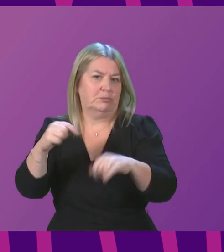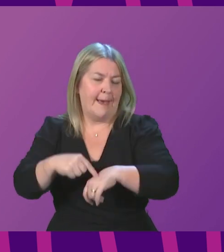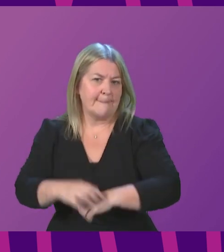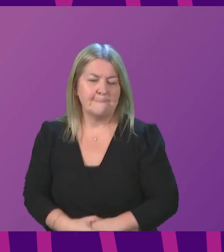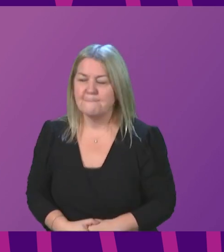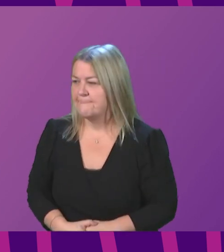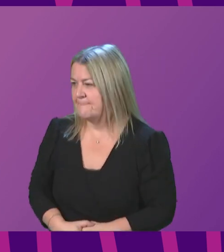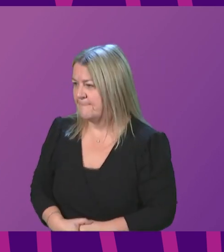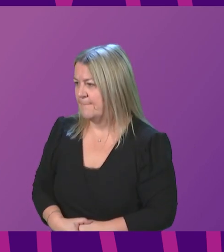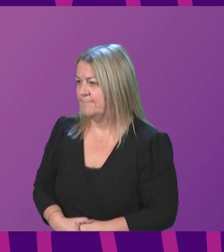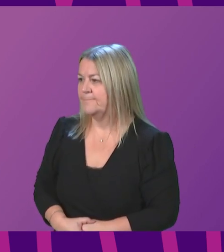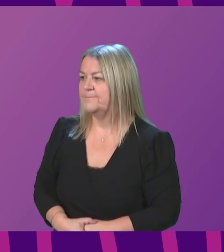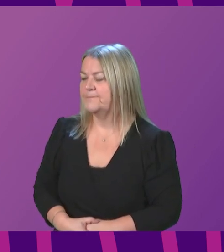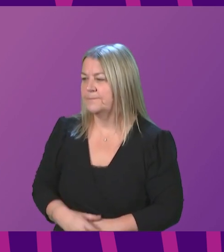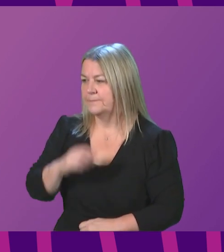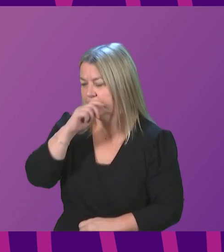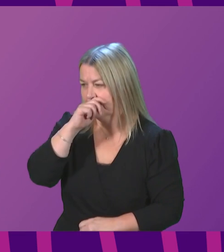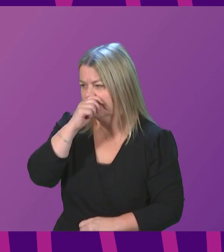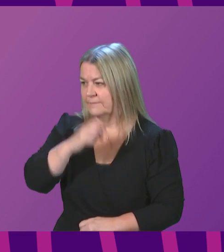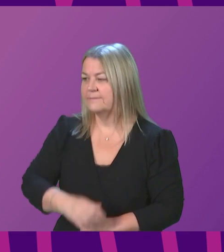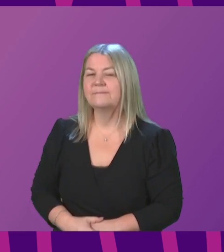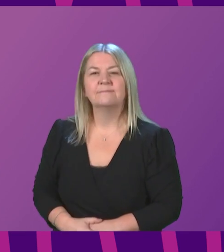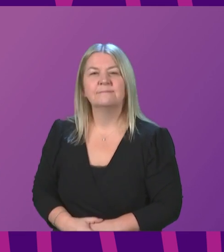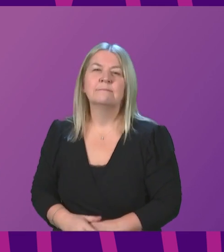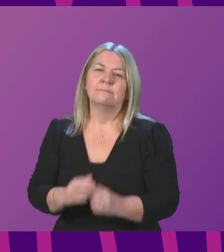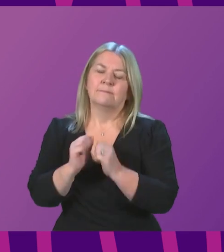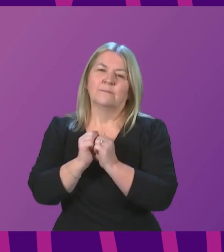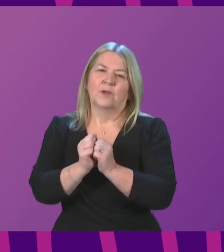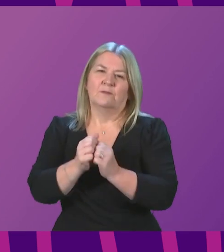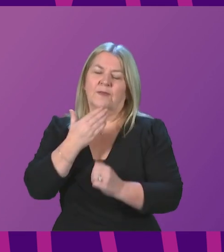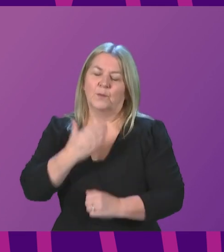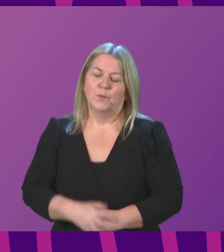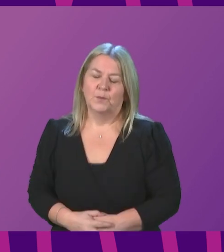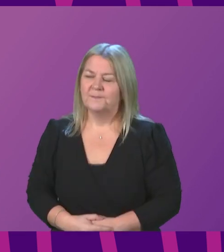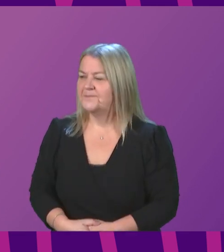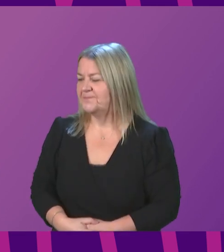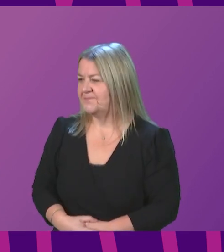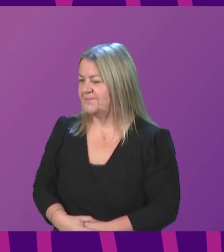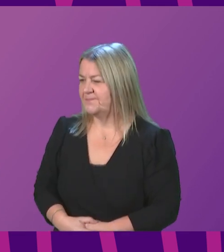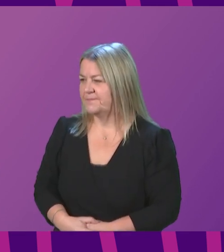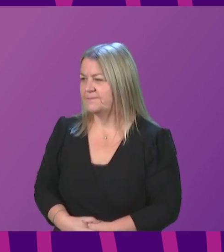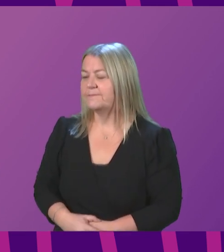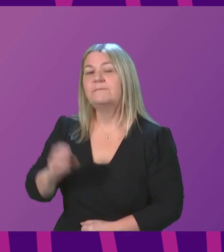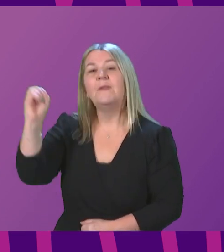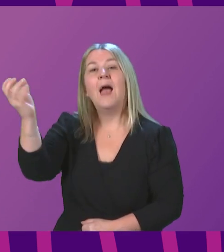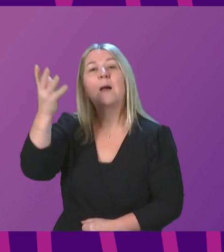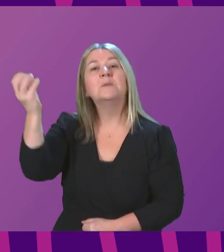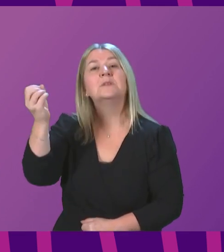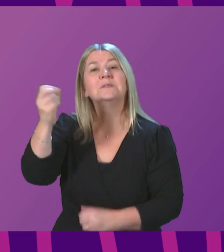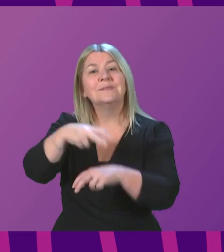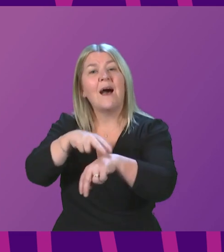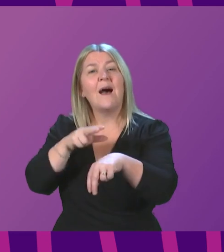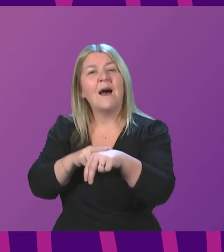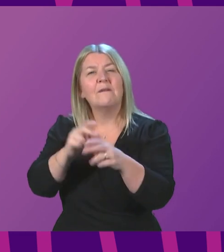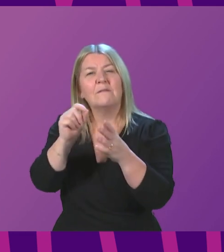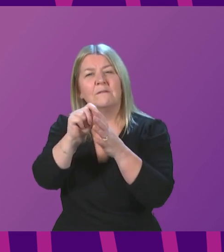face right now. Martin Whitfield. Very grateful, Presiding Officer. Ambulance station staff in Preston Pans, East Lothian, have